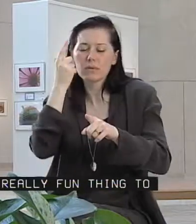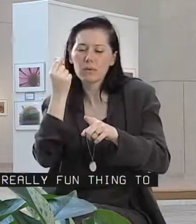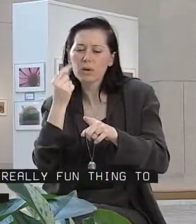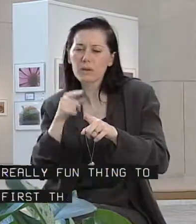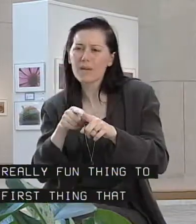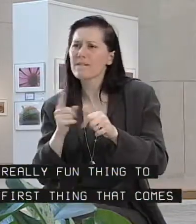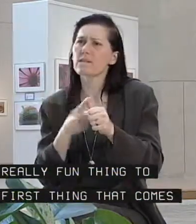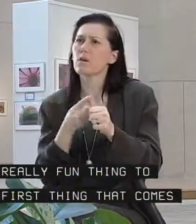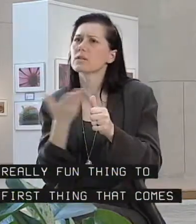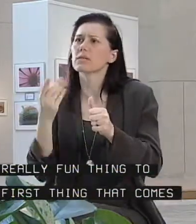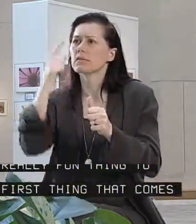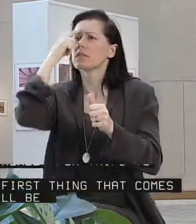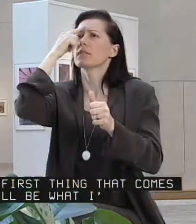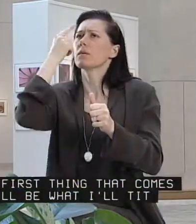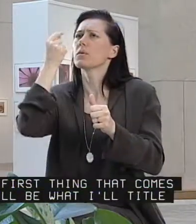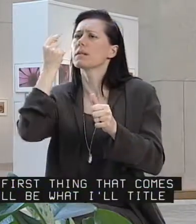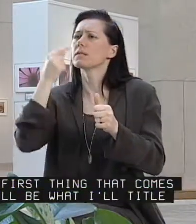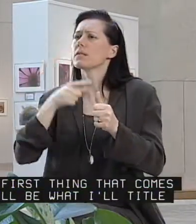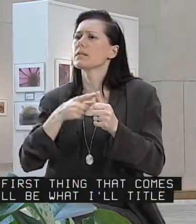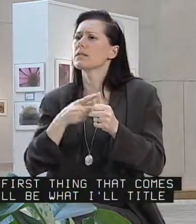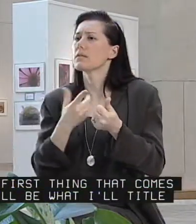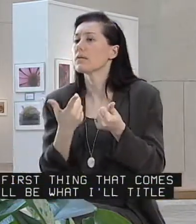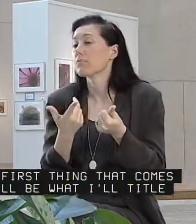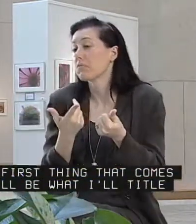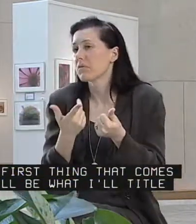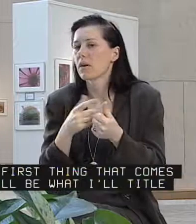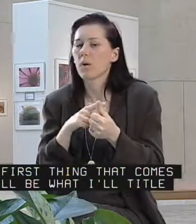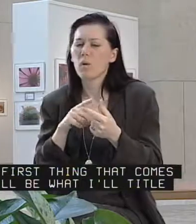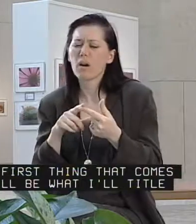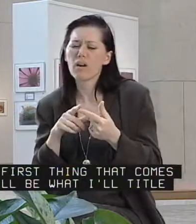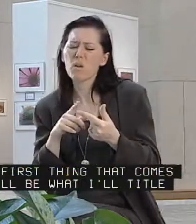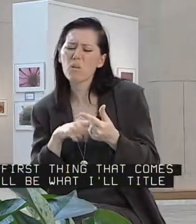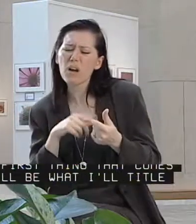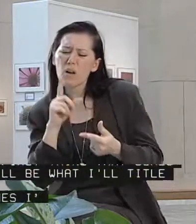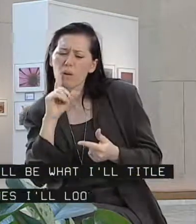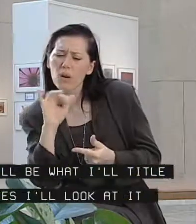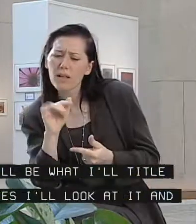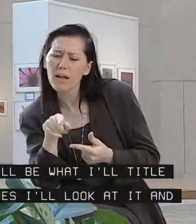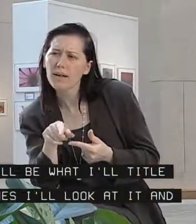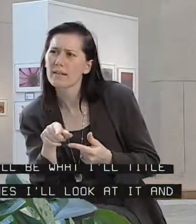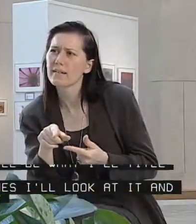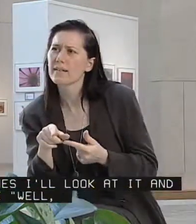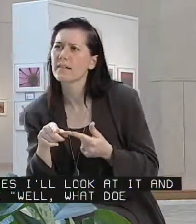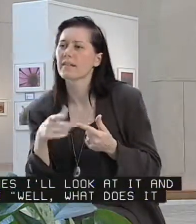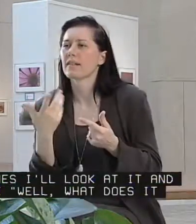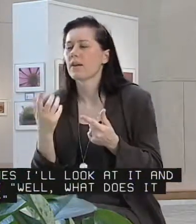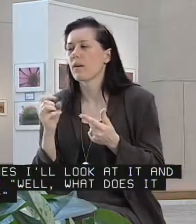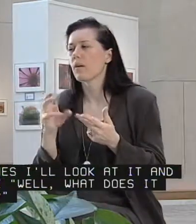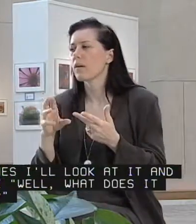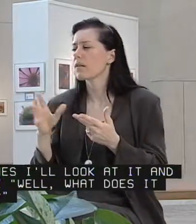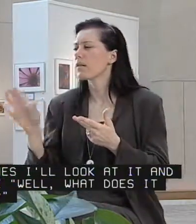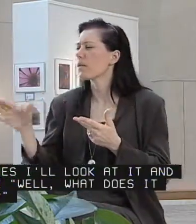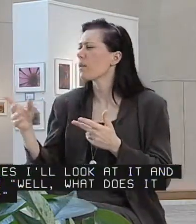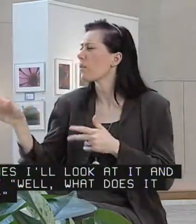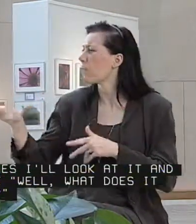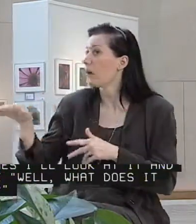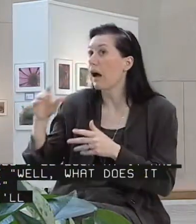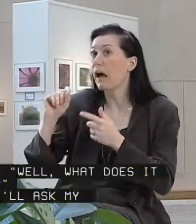Often the first thing that comes to mind will be what I'll title it. Or sometimes I'll look at it and I'll think, well, what does it look like? Or maybe I'll ask my